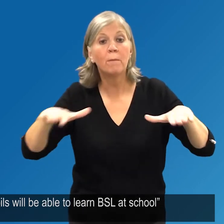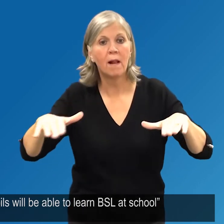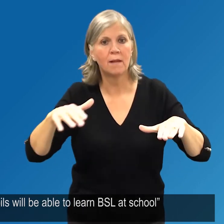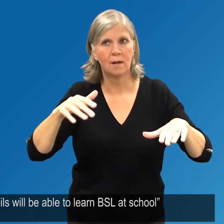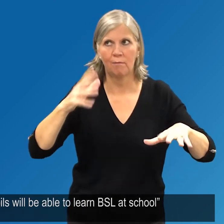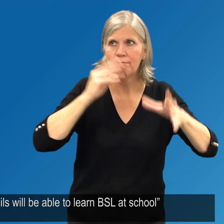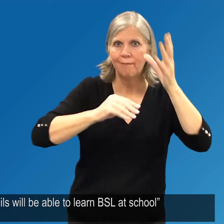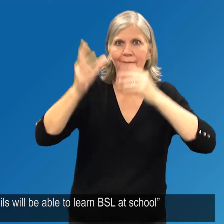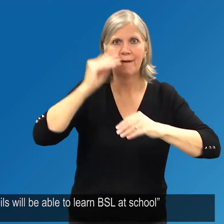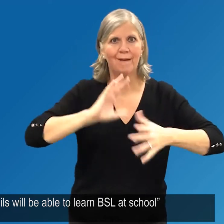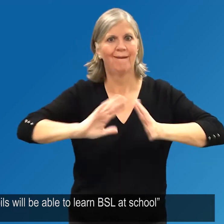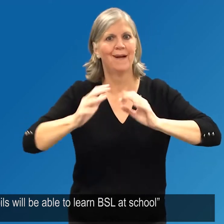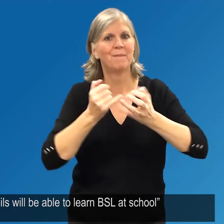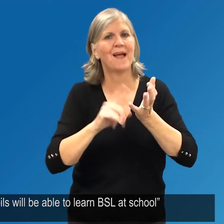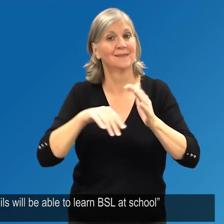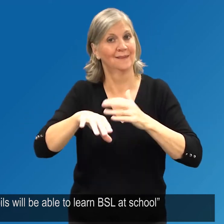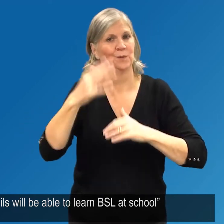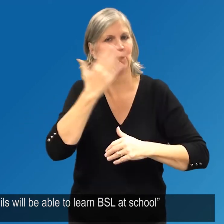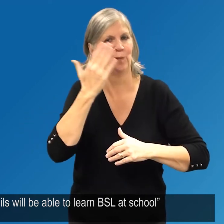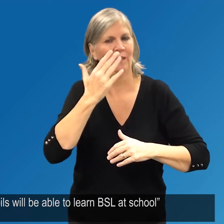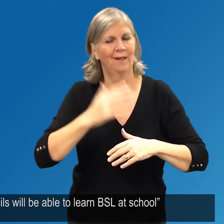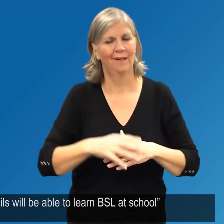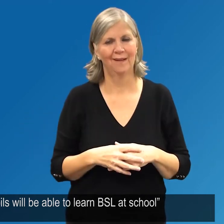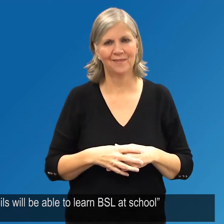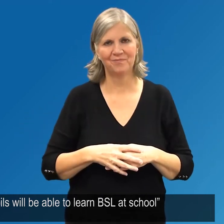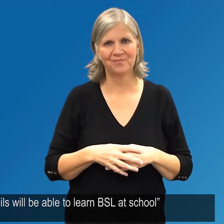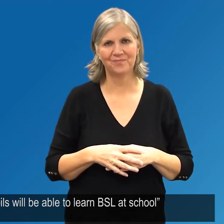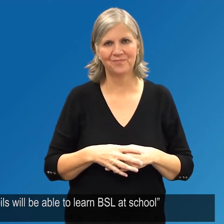And more pupils will be able to learn BSL at school.